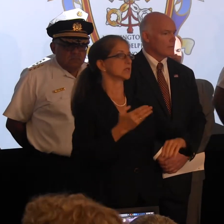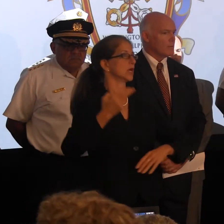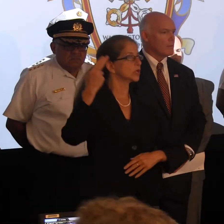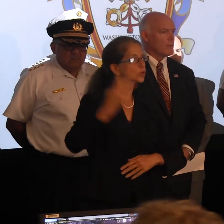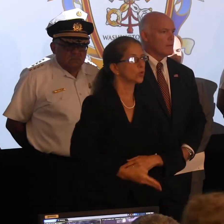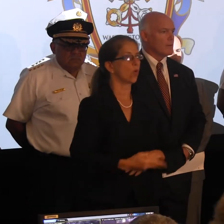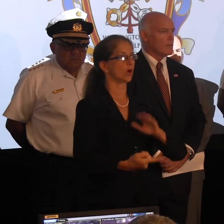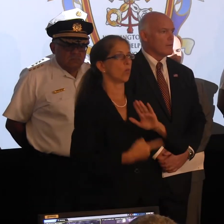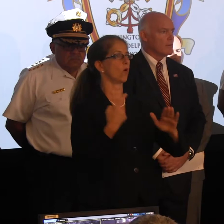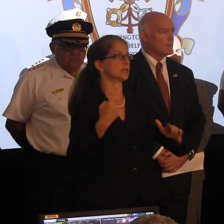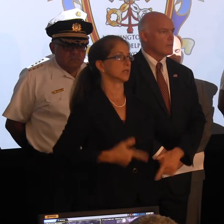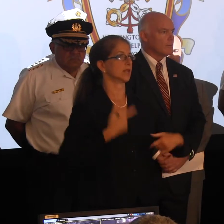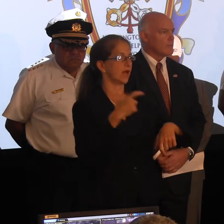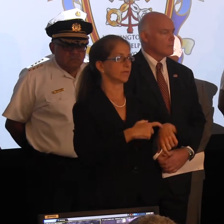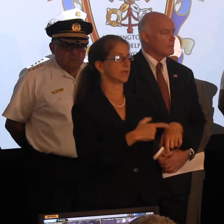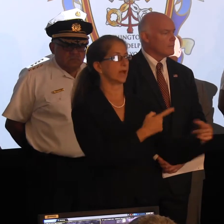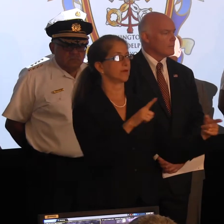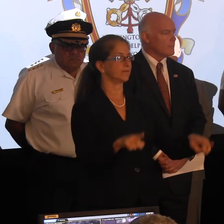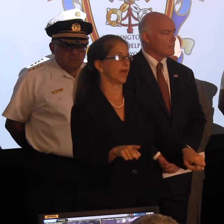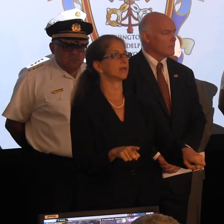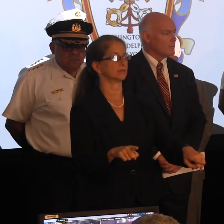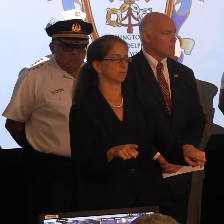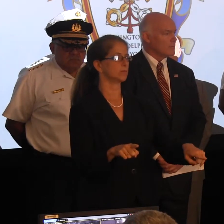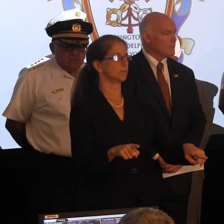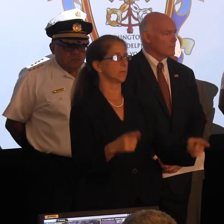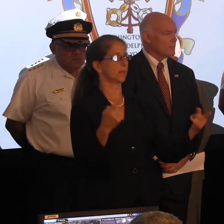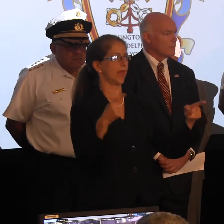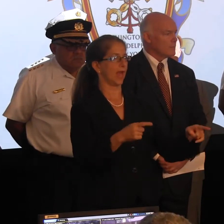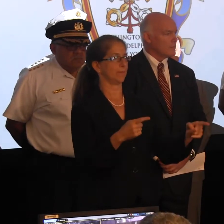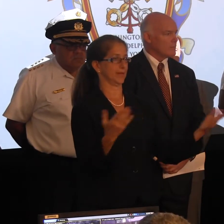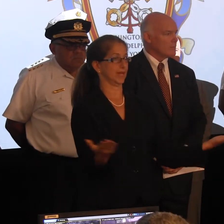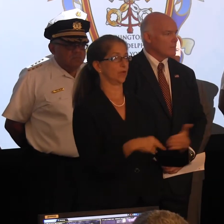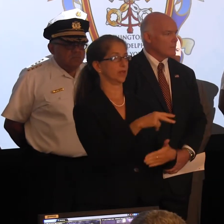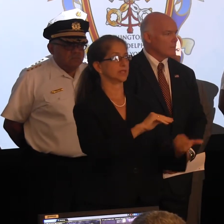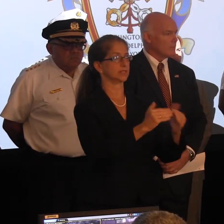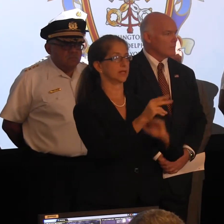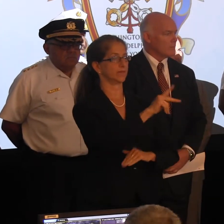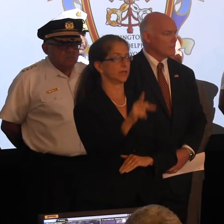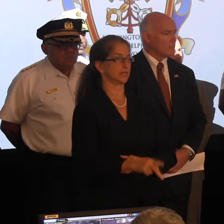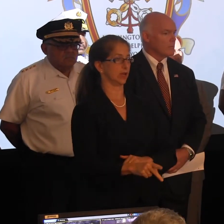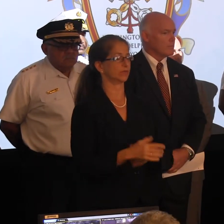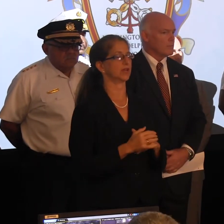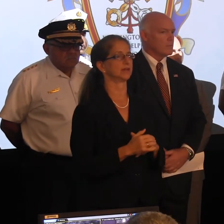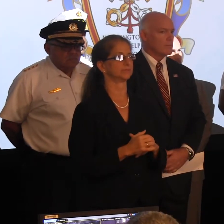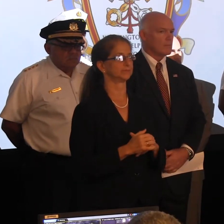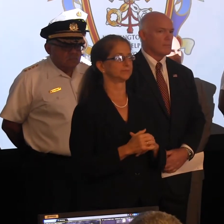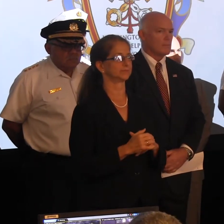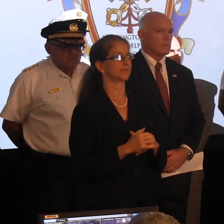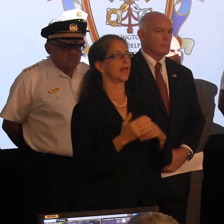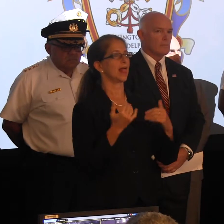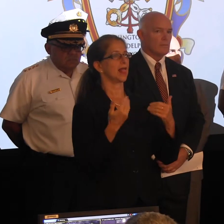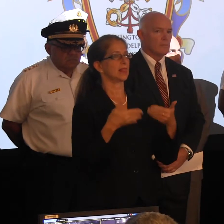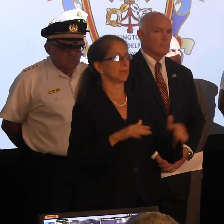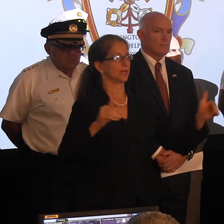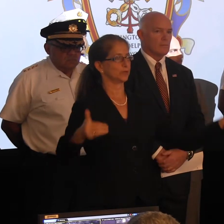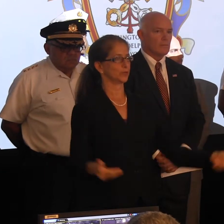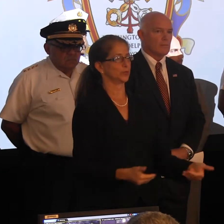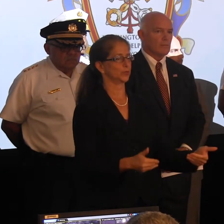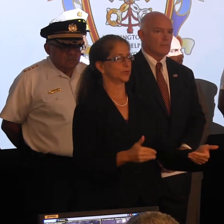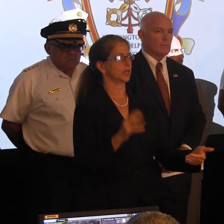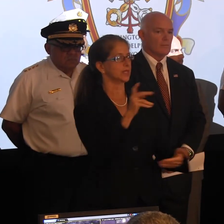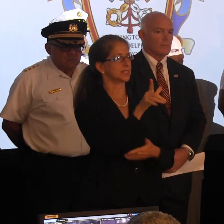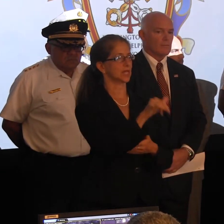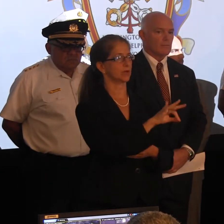once-in-a-lifetime event that will take place in the City of Philadelphia. With that, let me introduce to you the